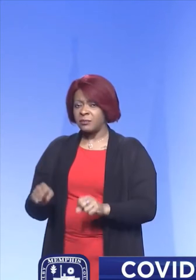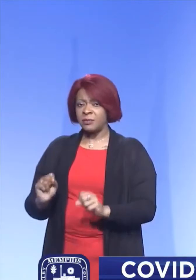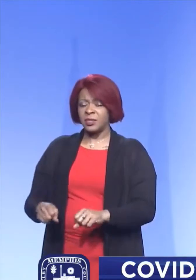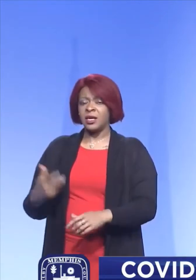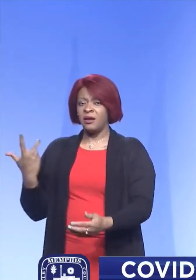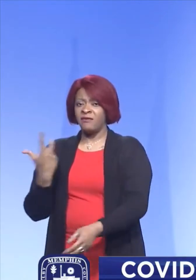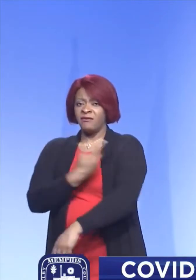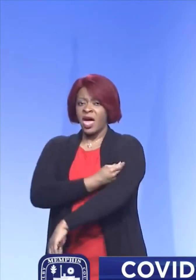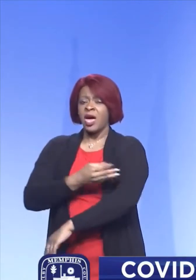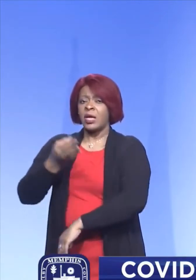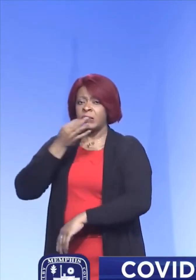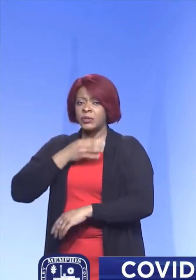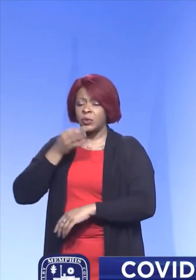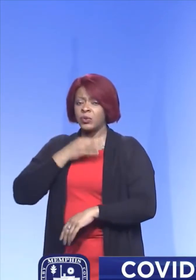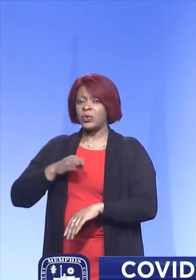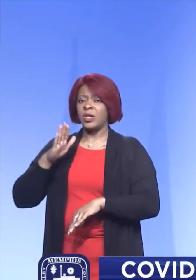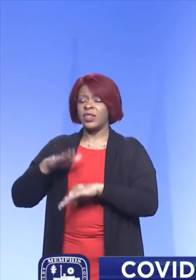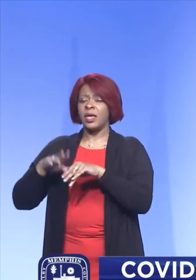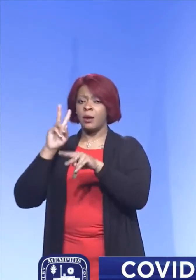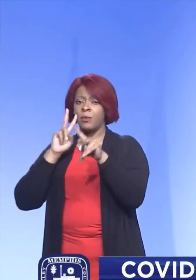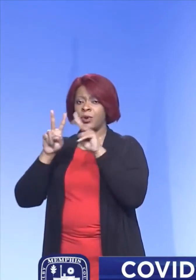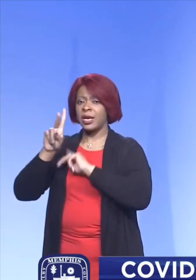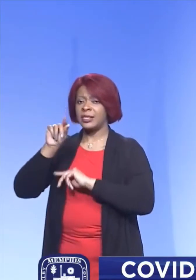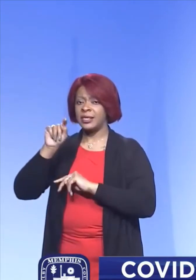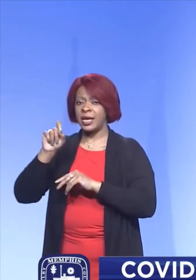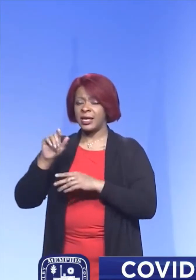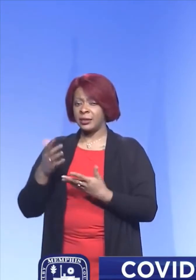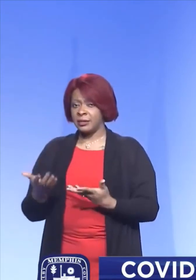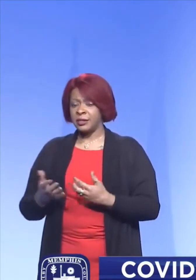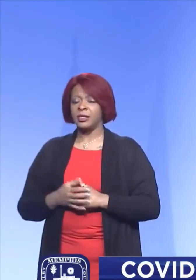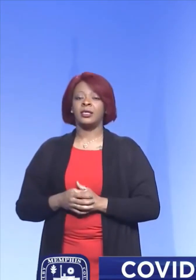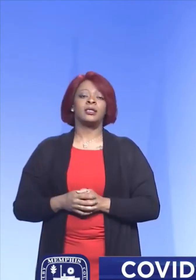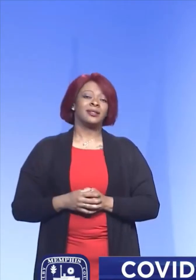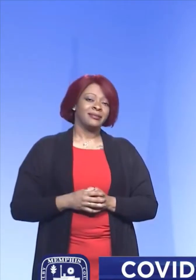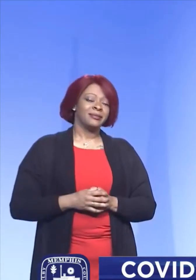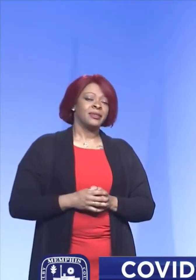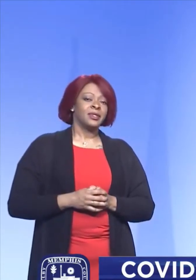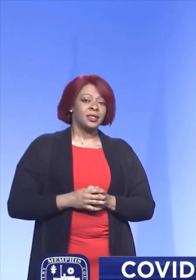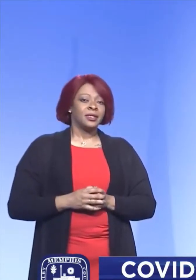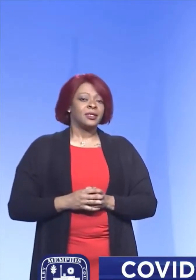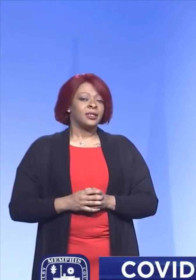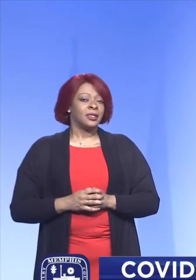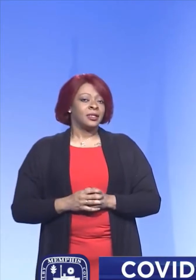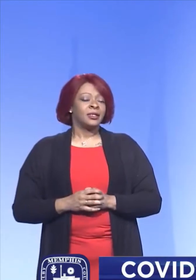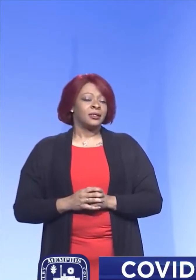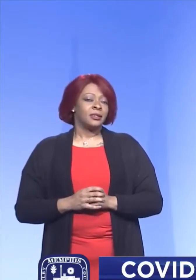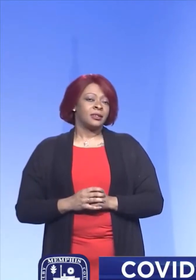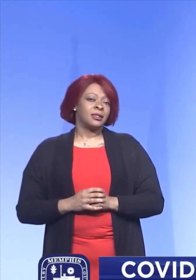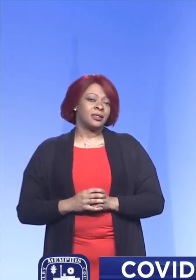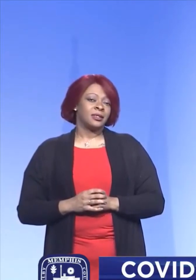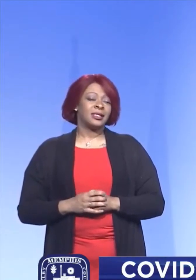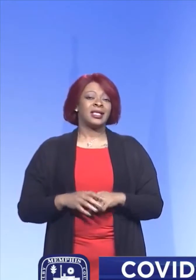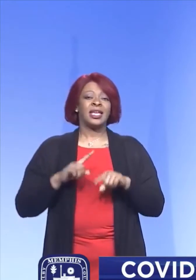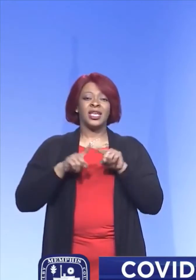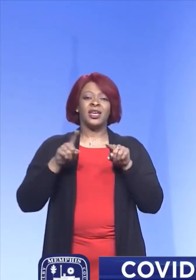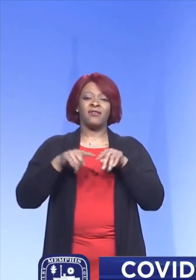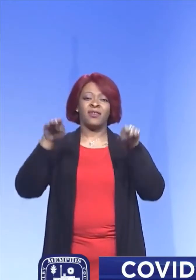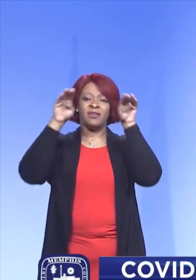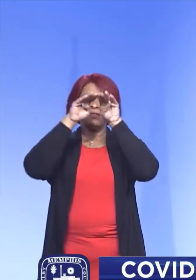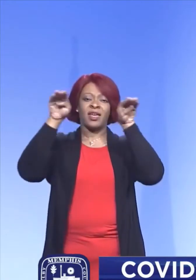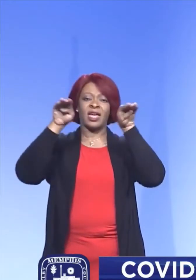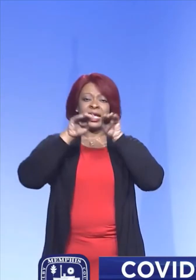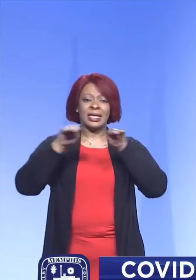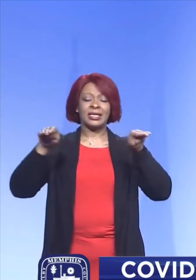vaccinated sooner than the projected date? Well, the phases and who